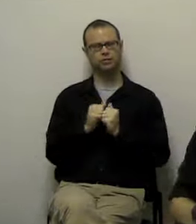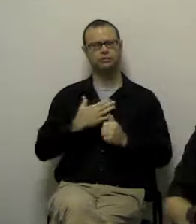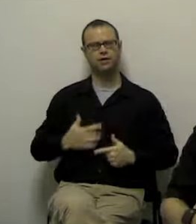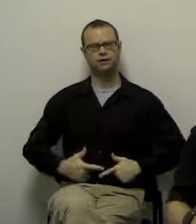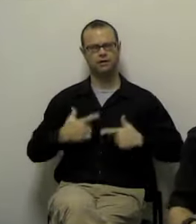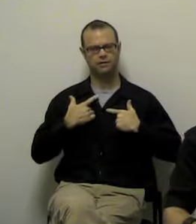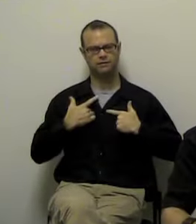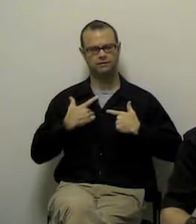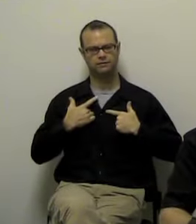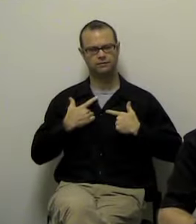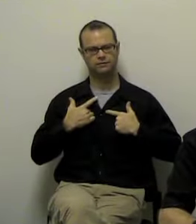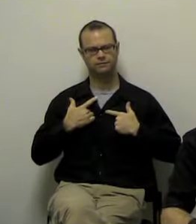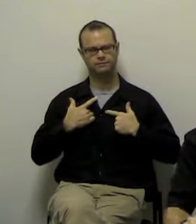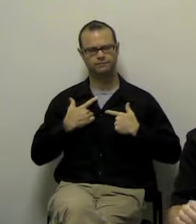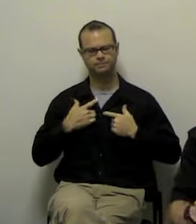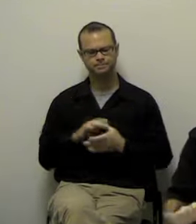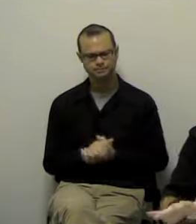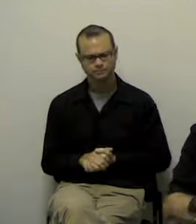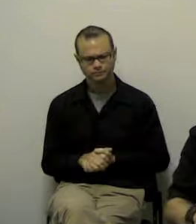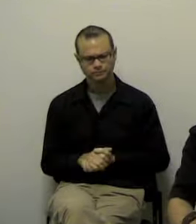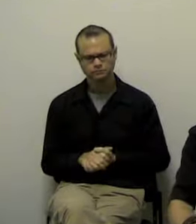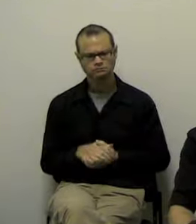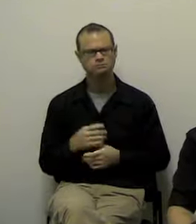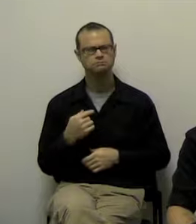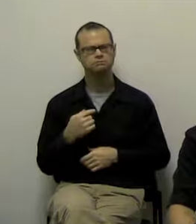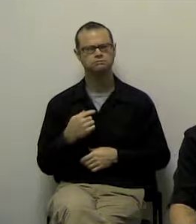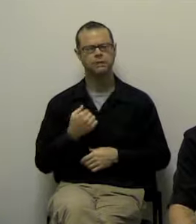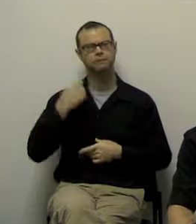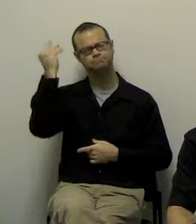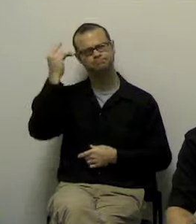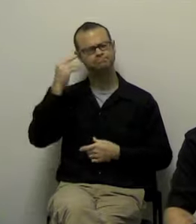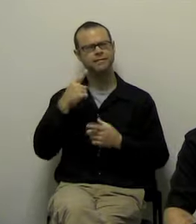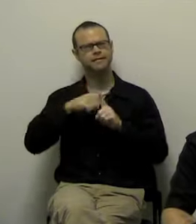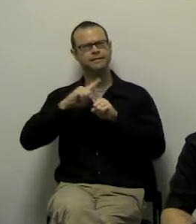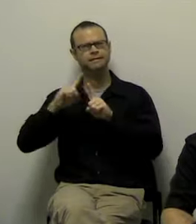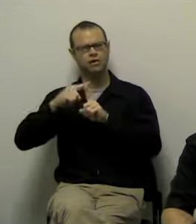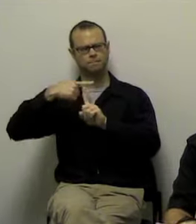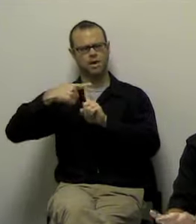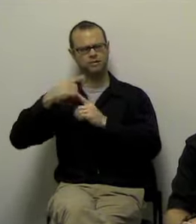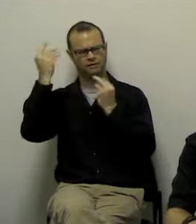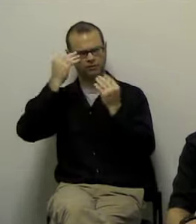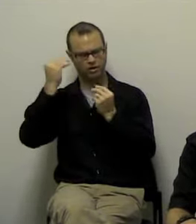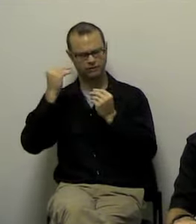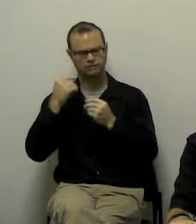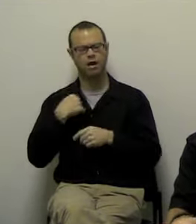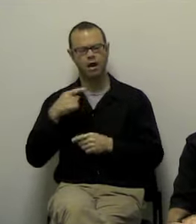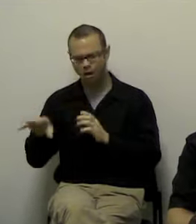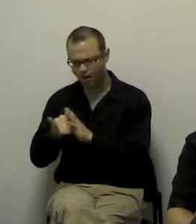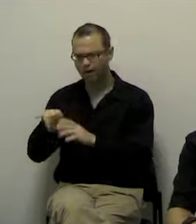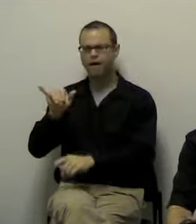When I was thinking about some of the positive thoughts, I came across this story. It's loosely tied into this,